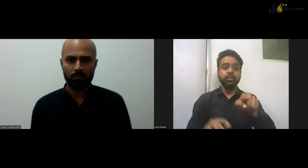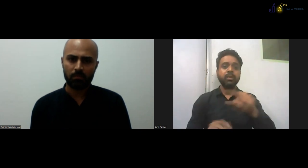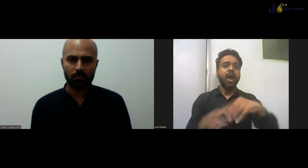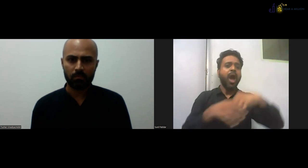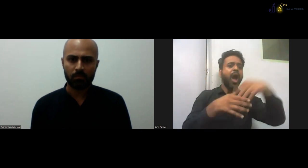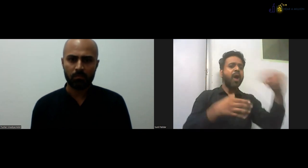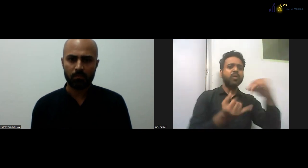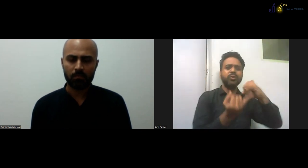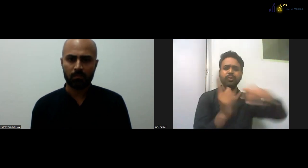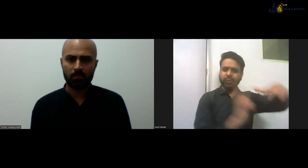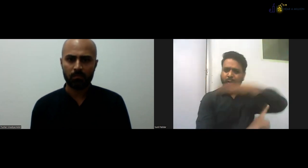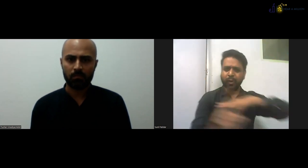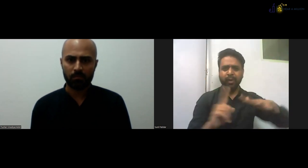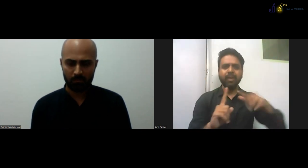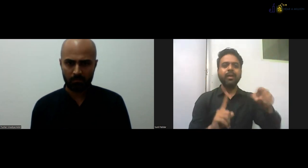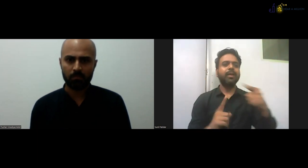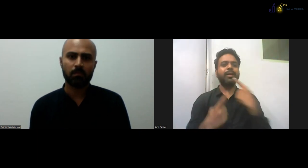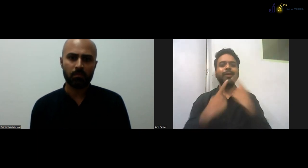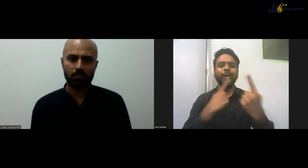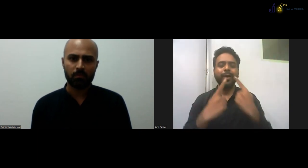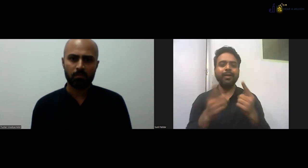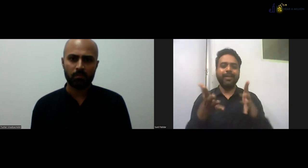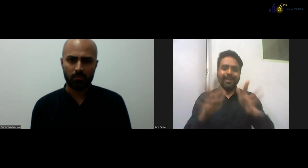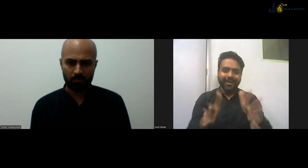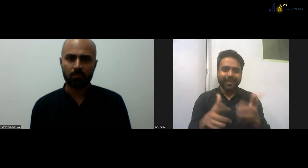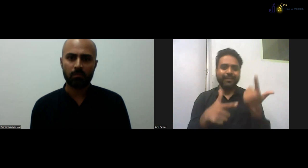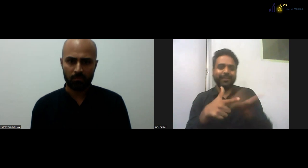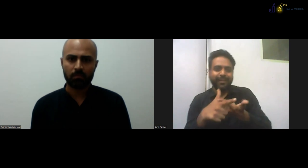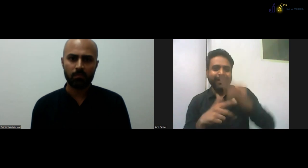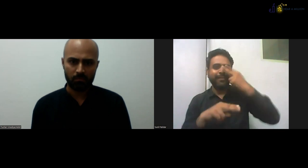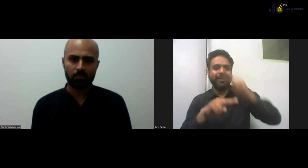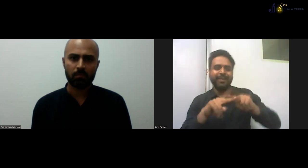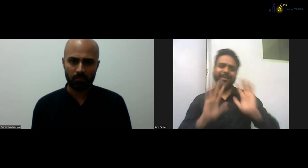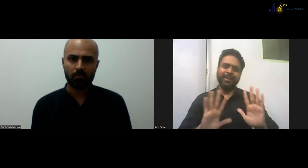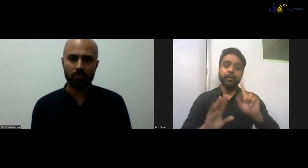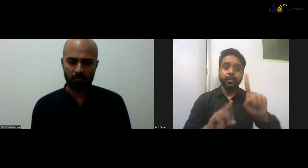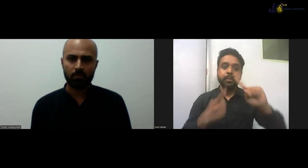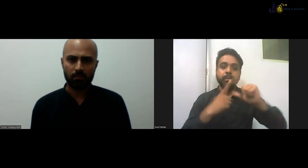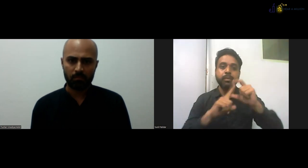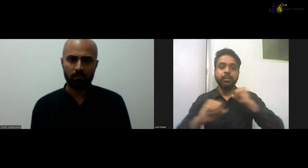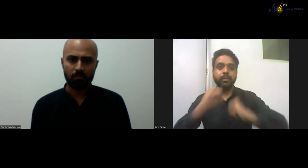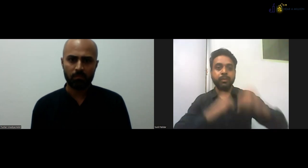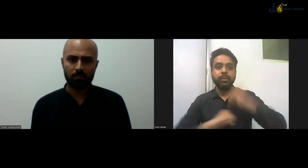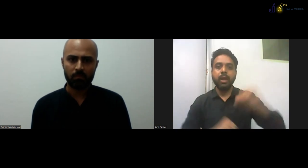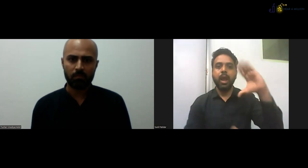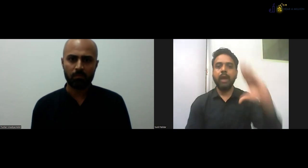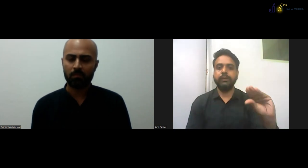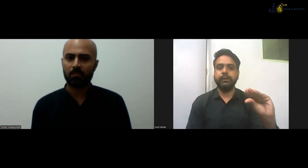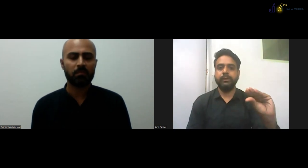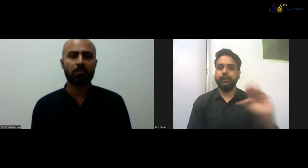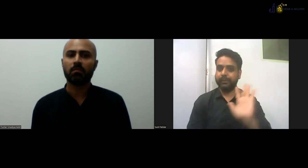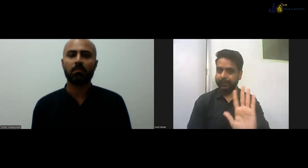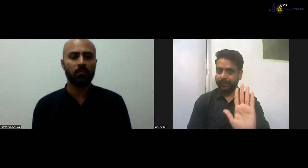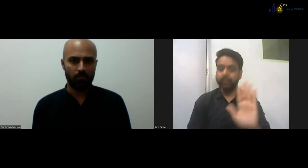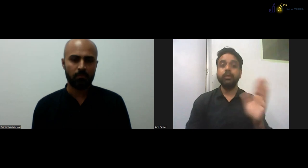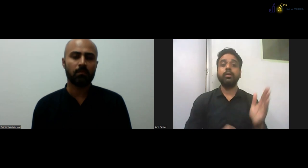get their admission and they come to the class. So you have to understand that there is a difference between your everyday